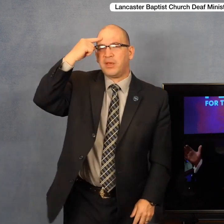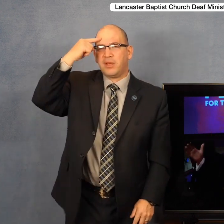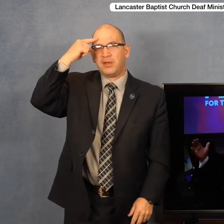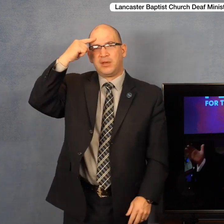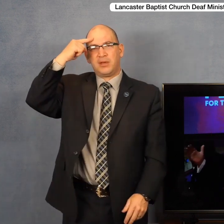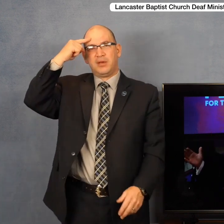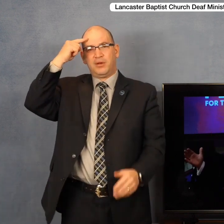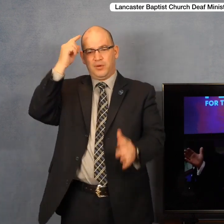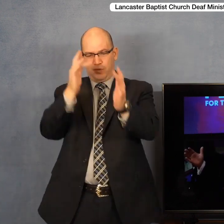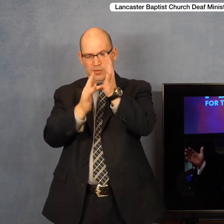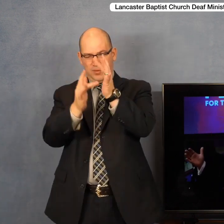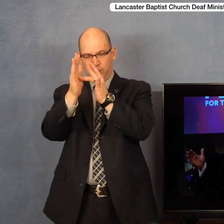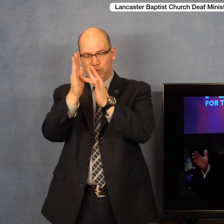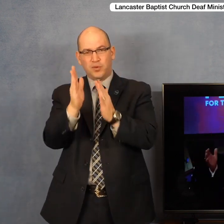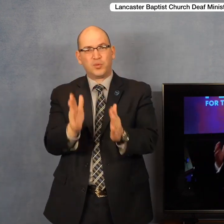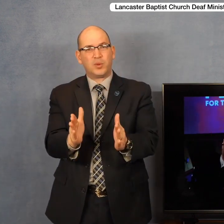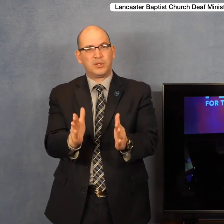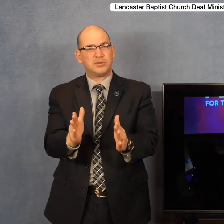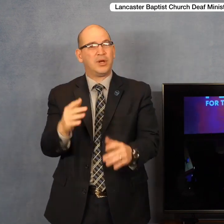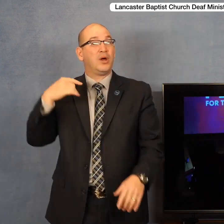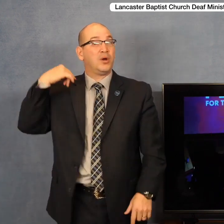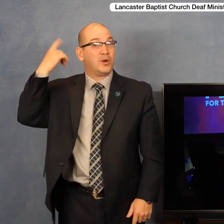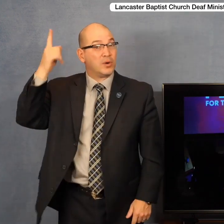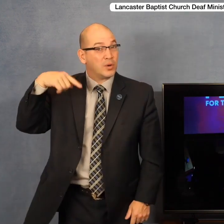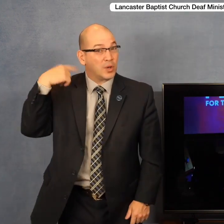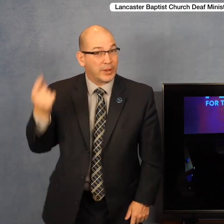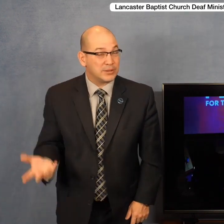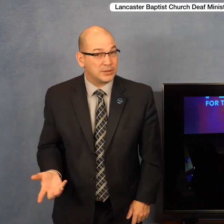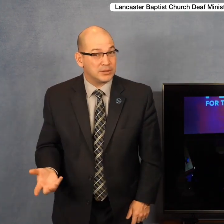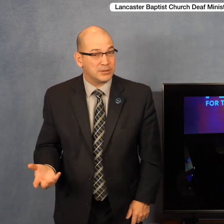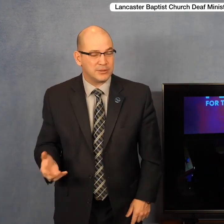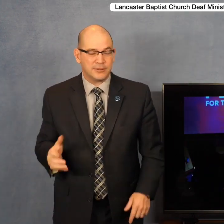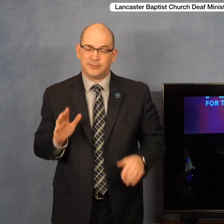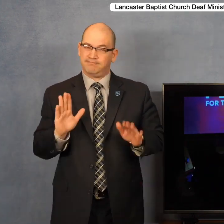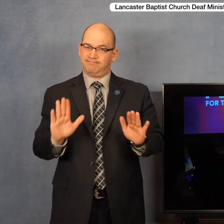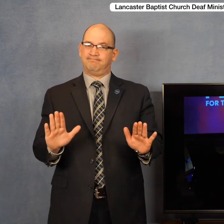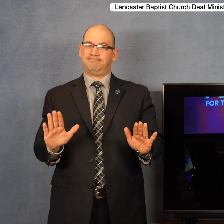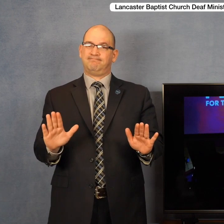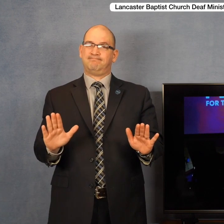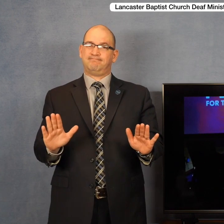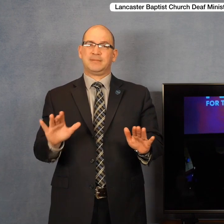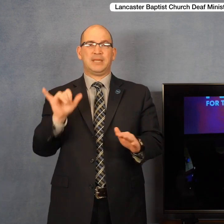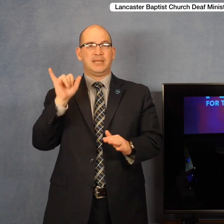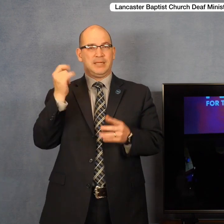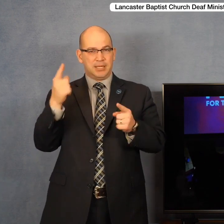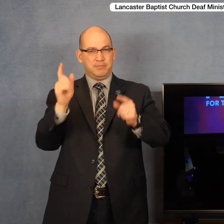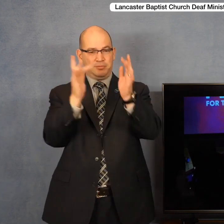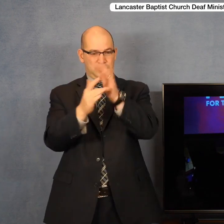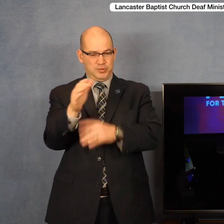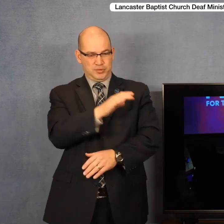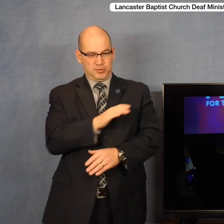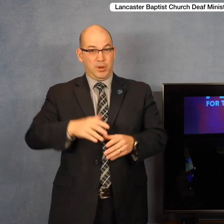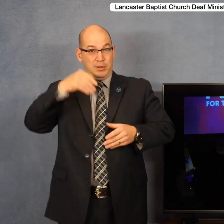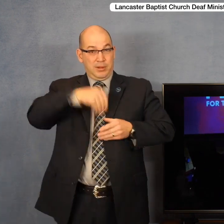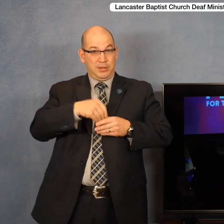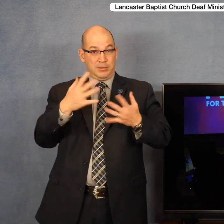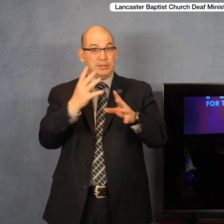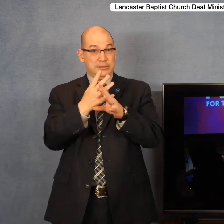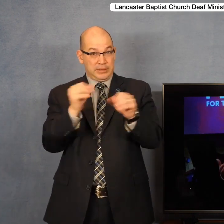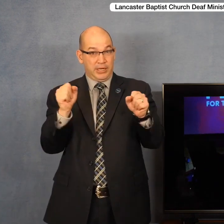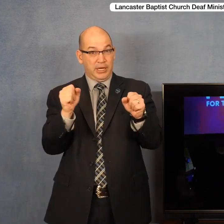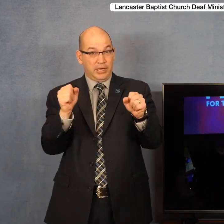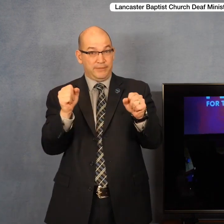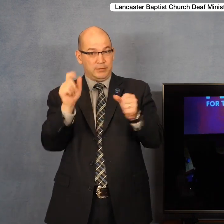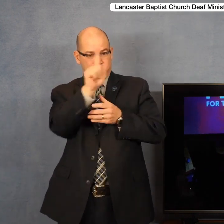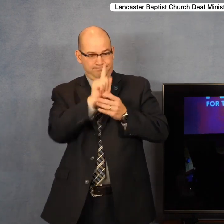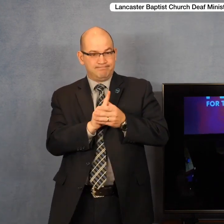on the fringe. Well, I'm going to tell you something. You're never more balanced, you're never more centered than when Jesus Christ is your Savior. So these